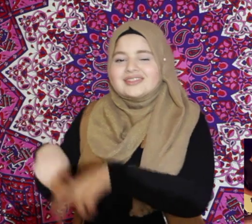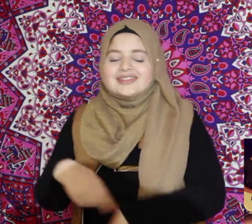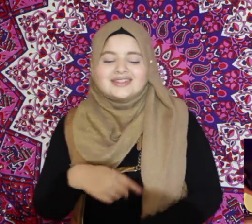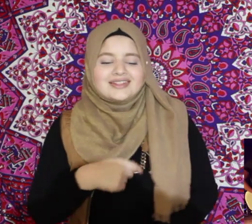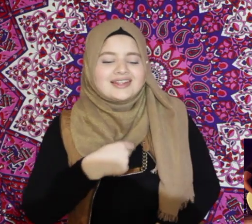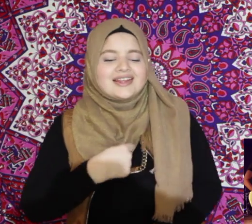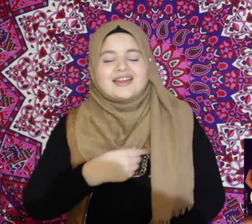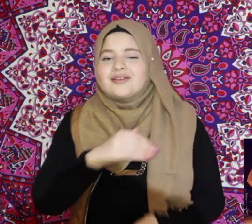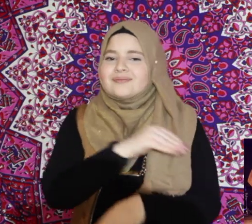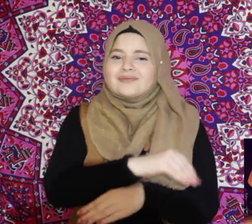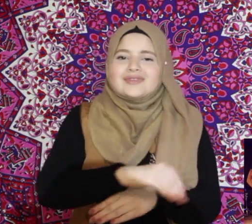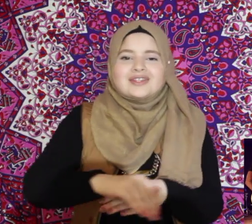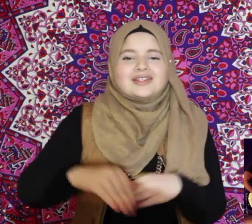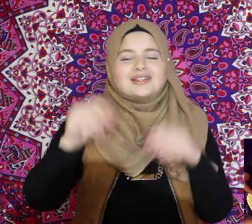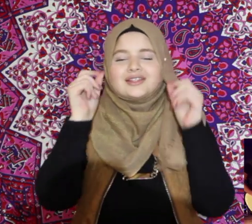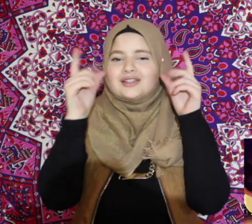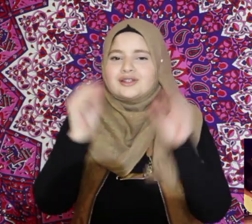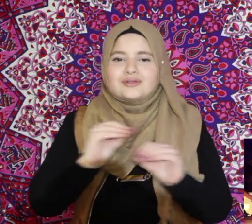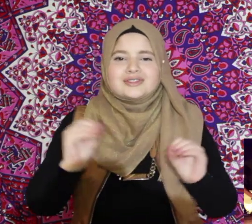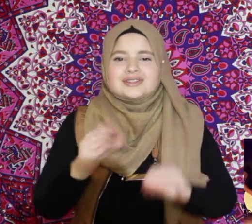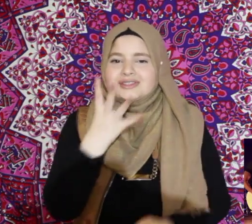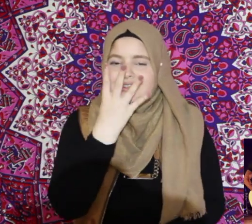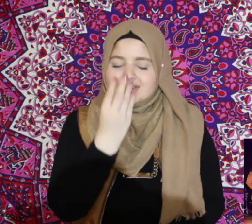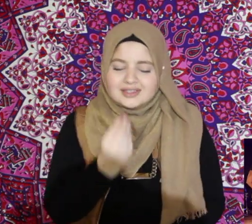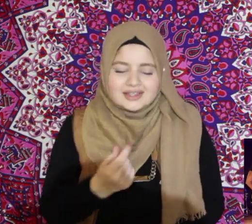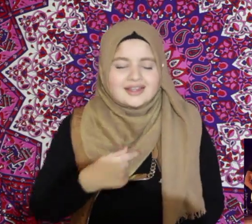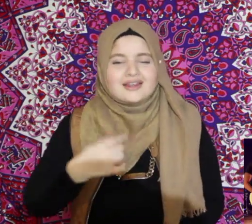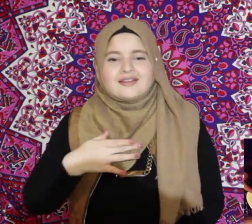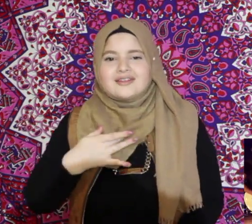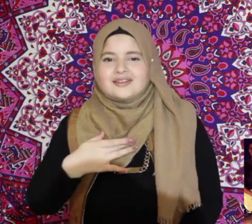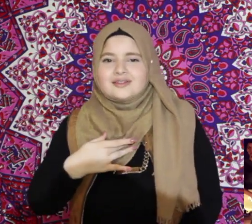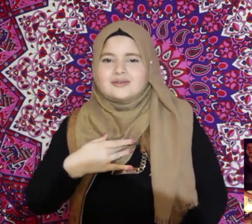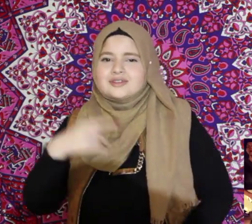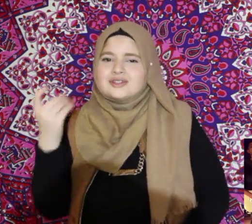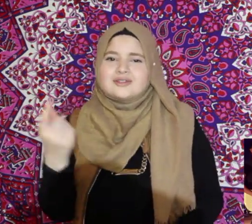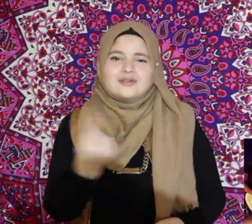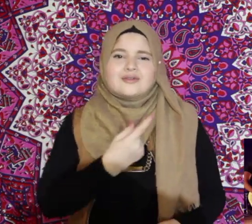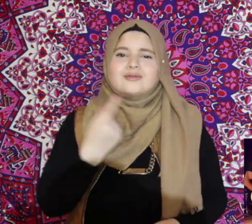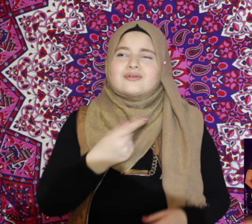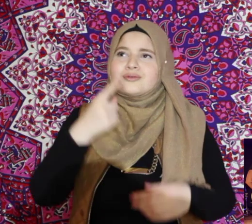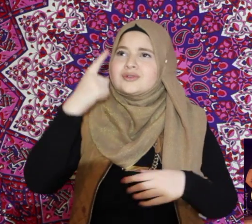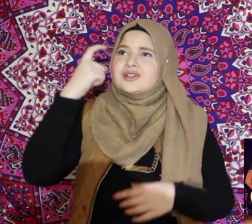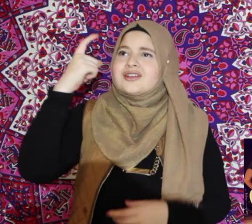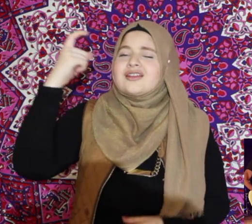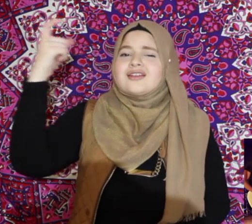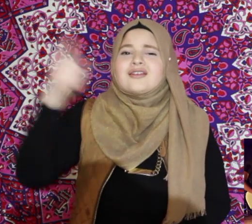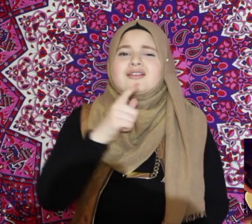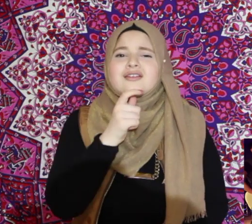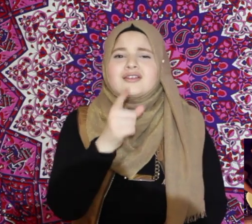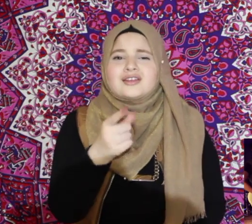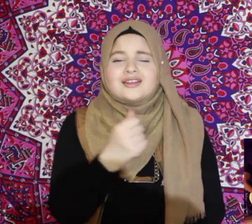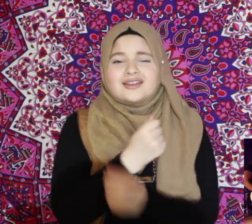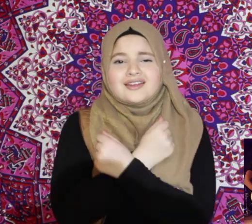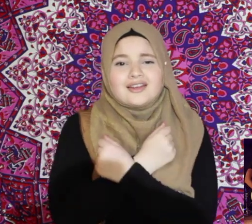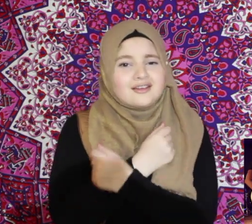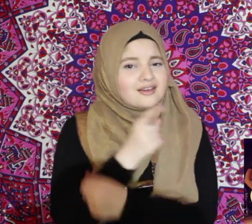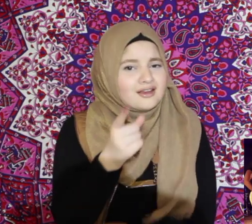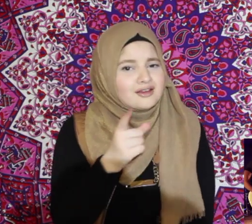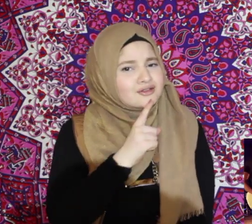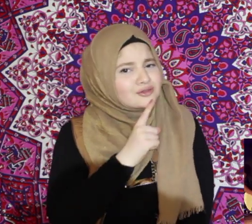up all night, no sleep Cause I feel like I'm always dreamin' Born to your love And are